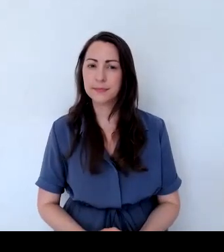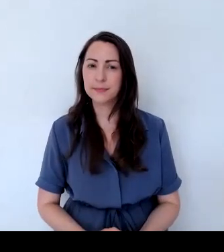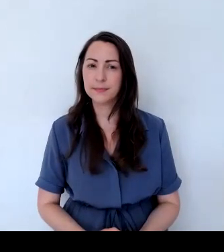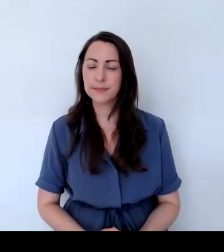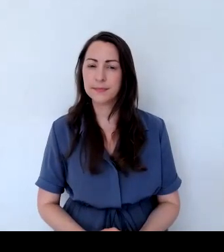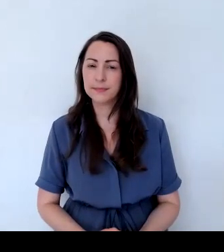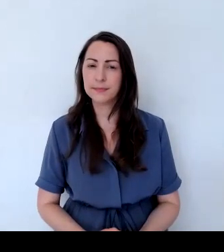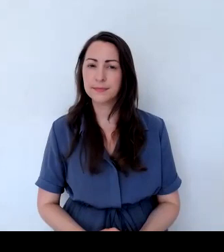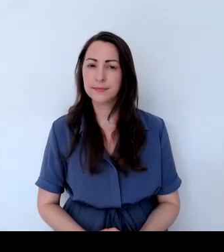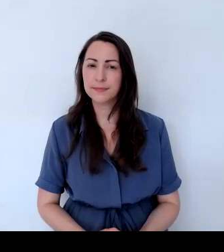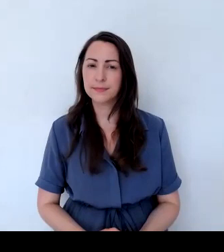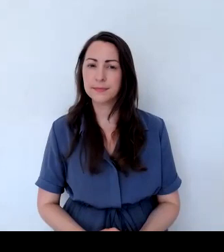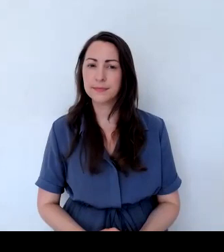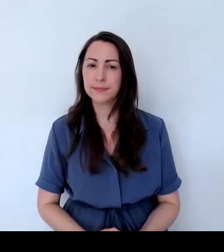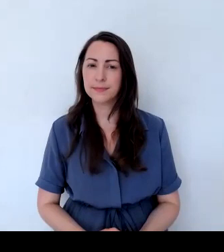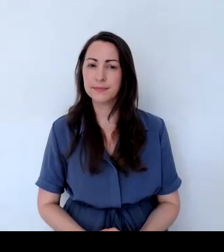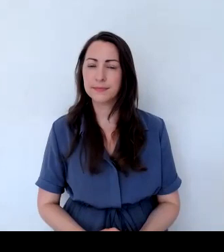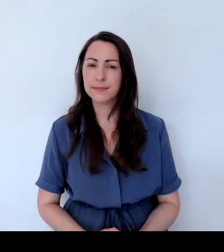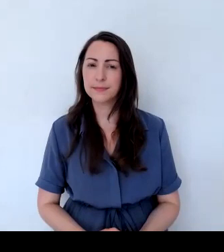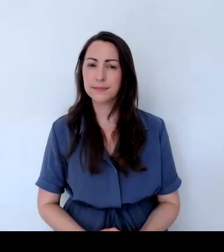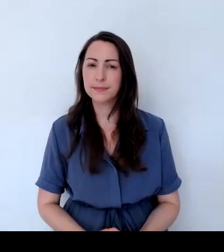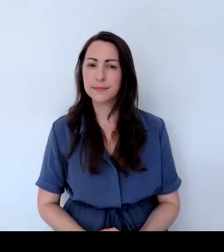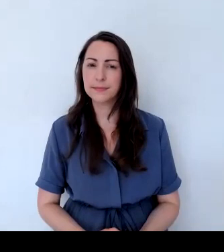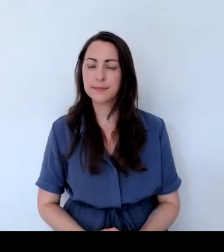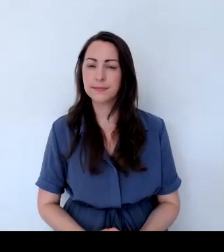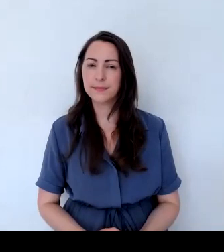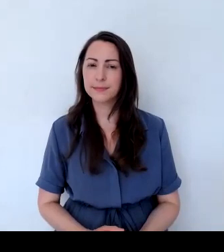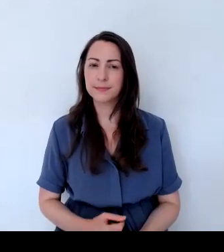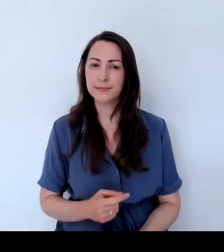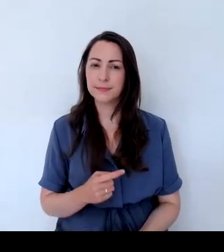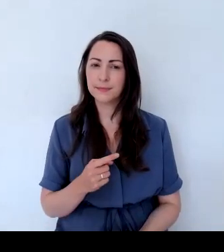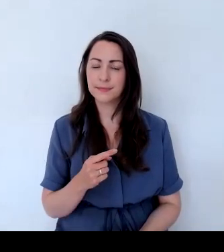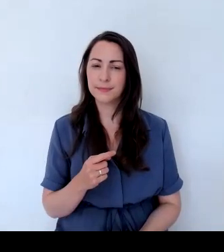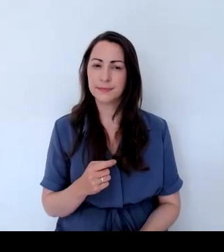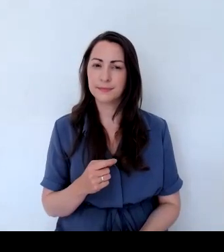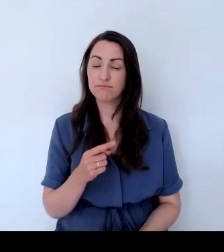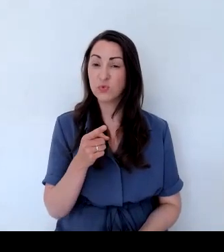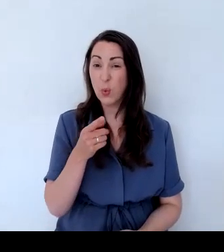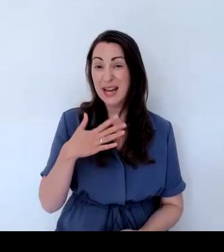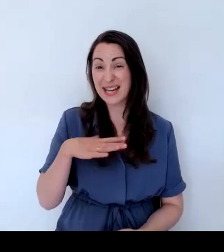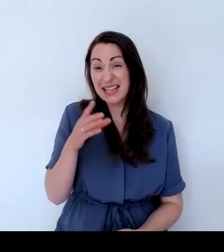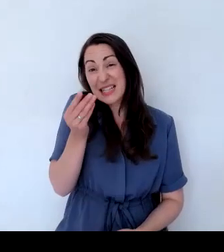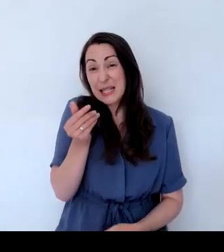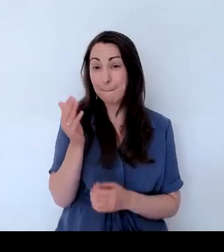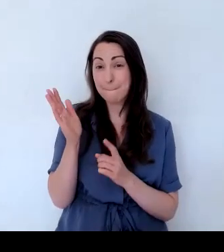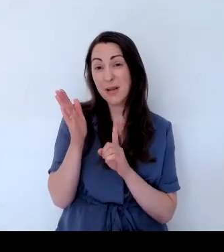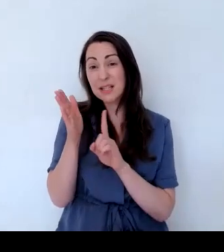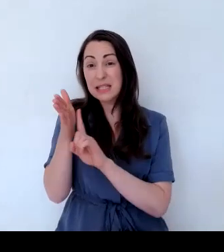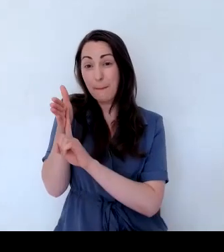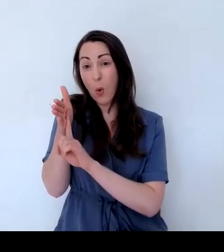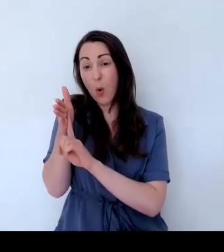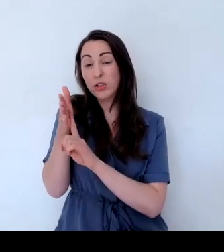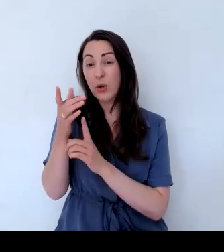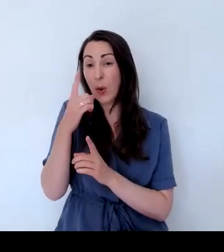It needs a bit of spidey, so if you've got a lead to the wall of the wall, can pin it back to the wall if you want to.